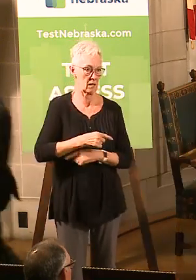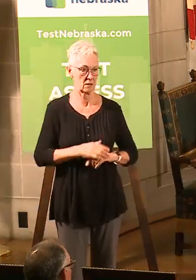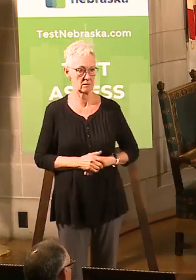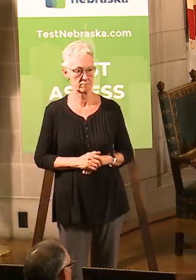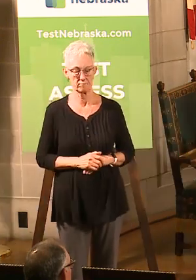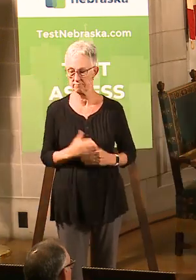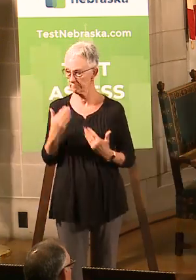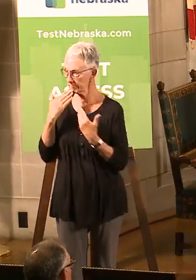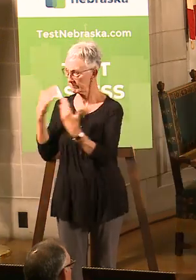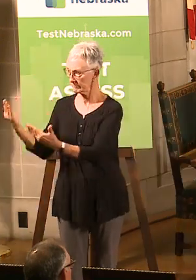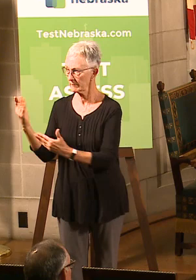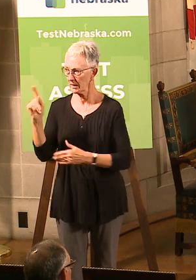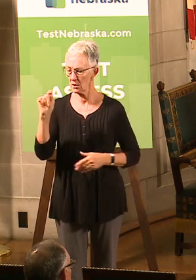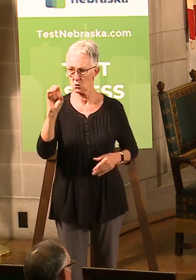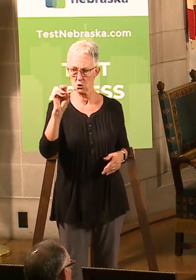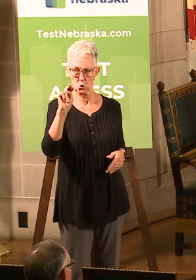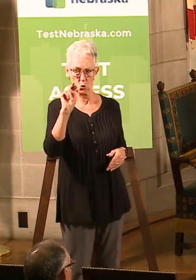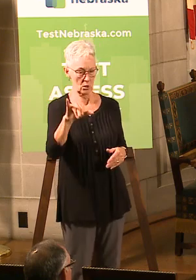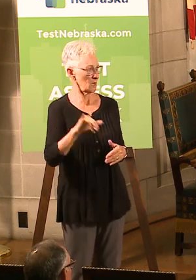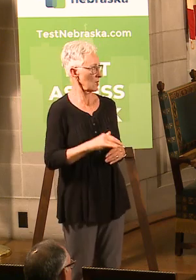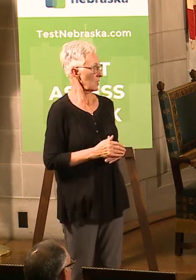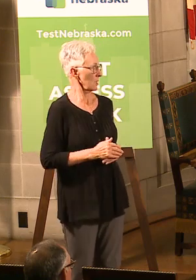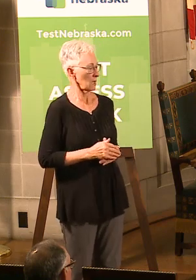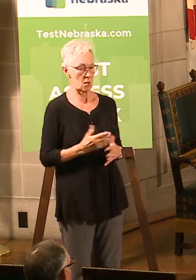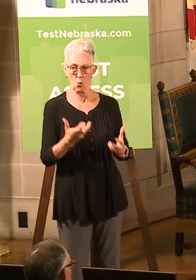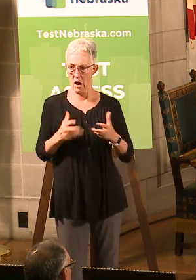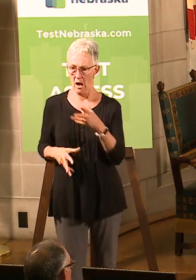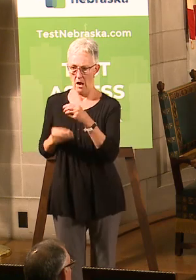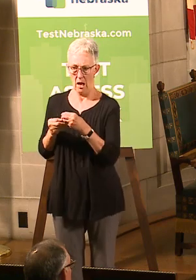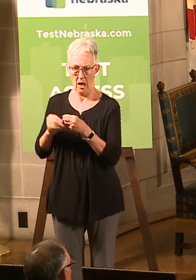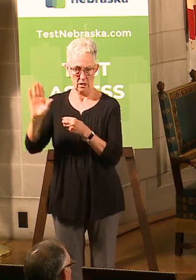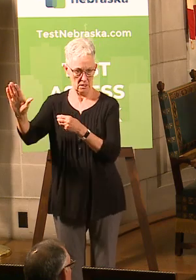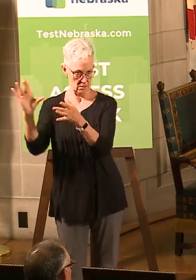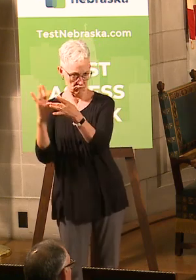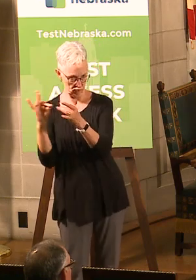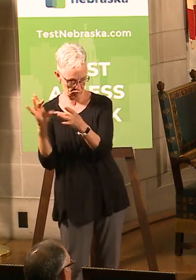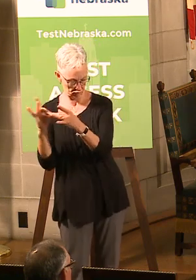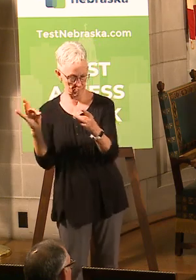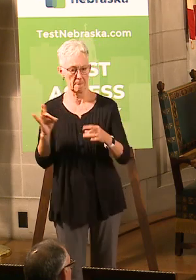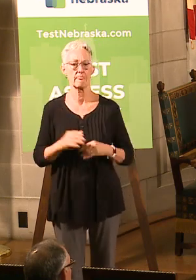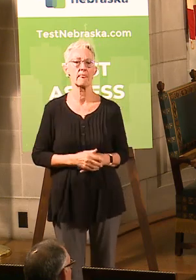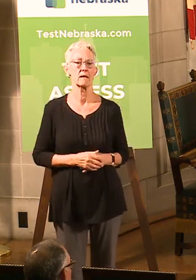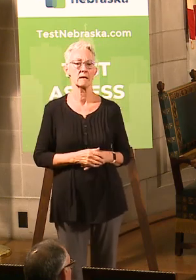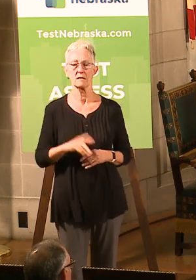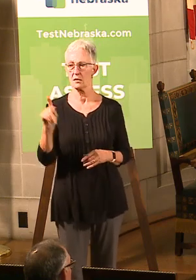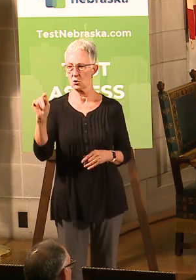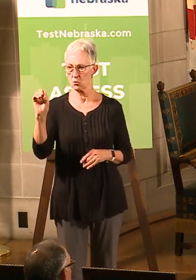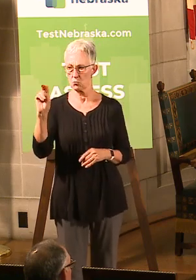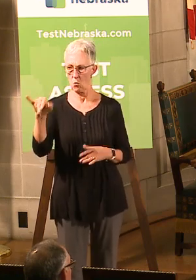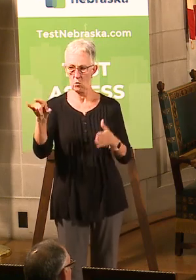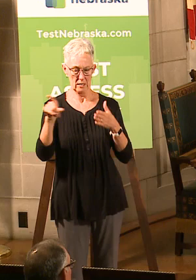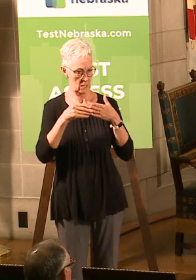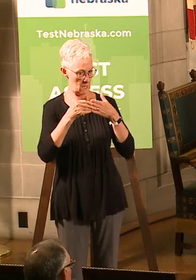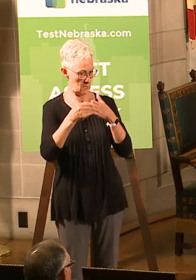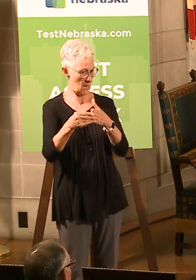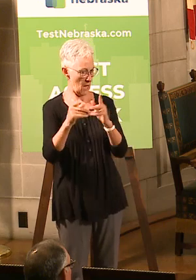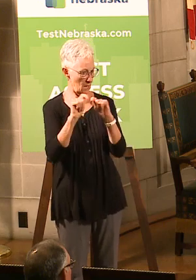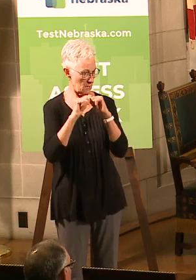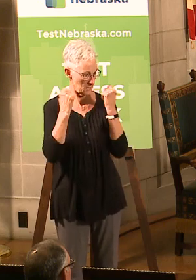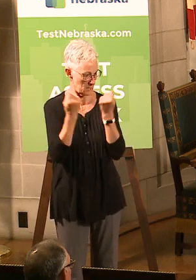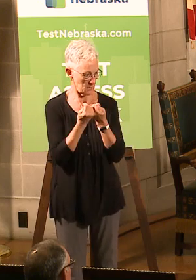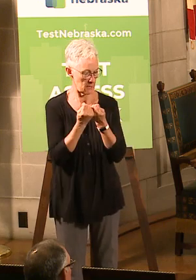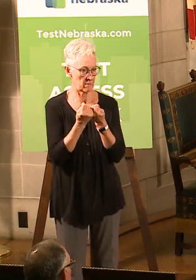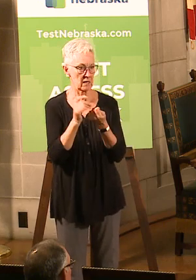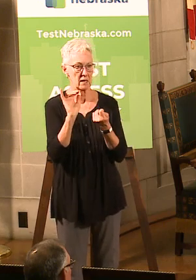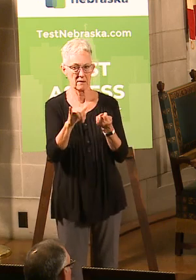Thank you, Tony. And a couple things just to add on to what Tony said. One, that Tony led the team that pulled together, for